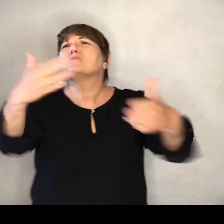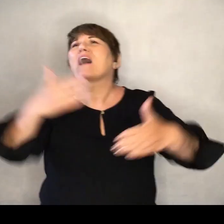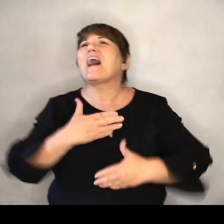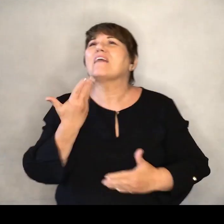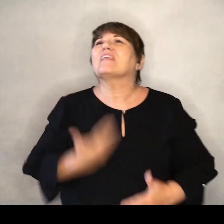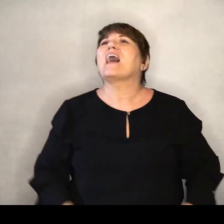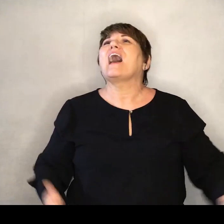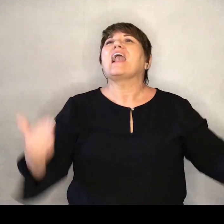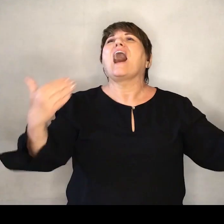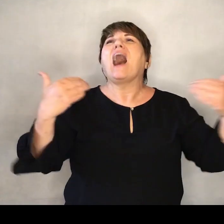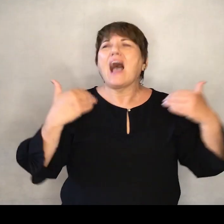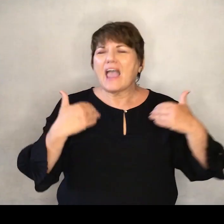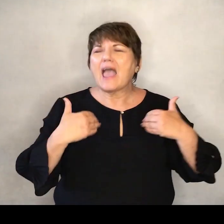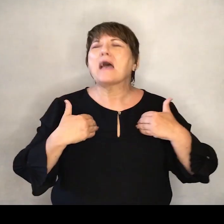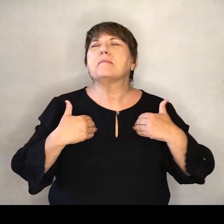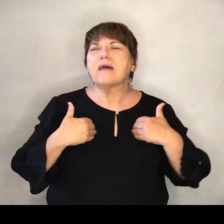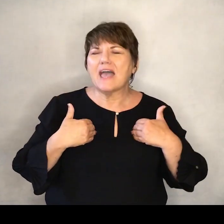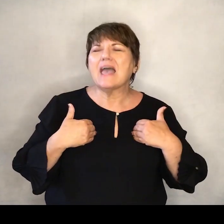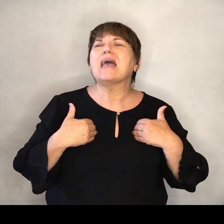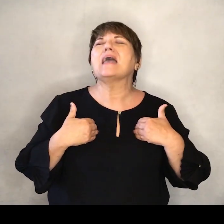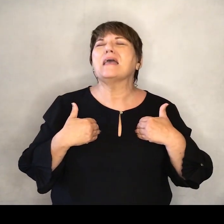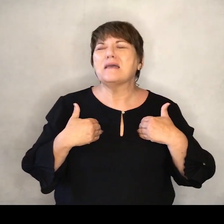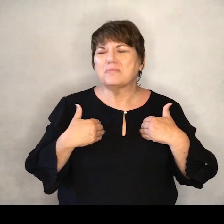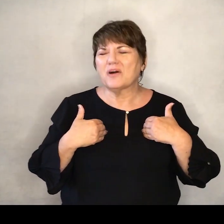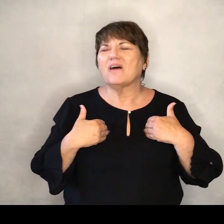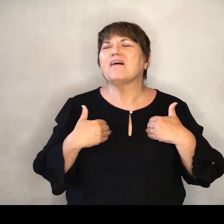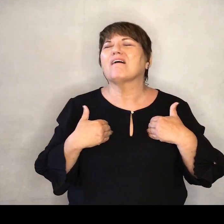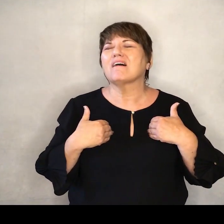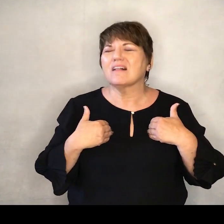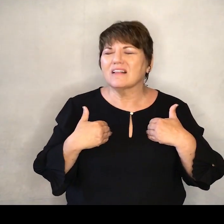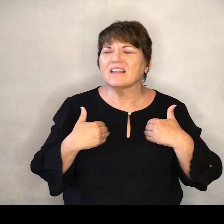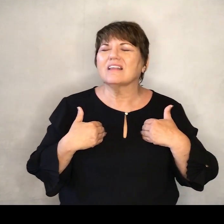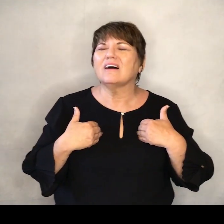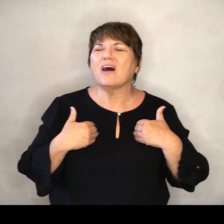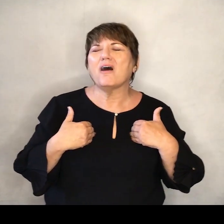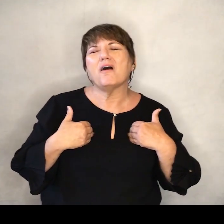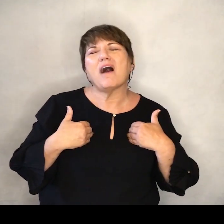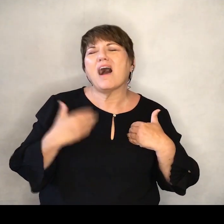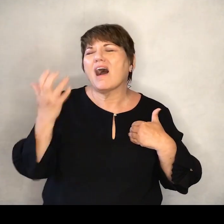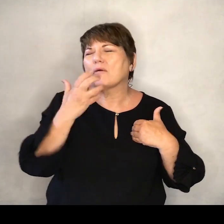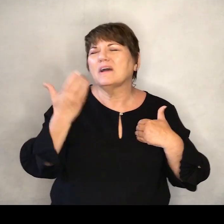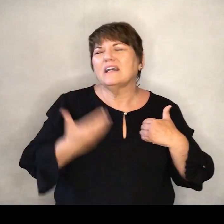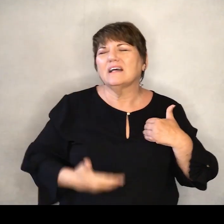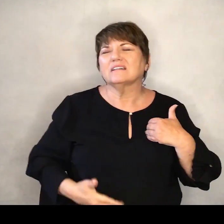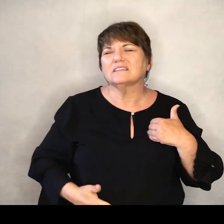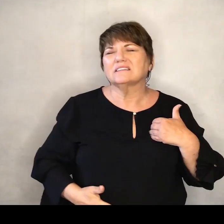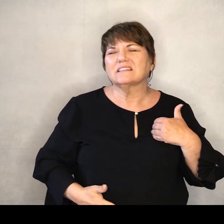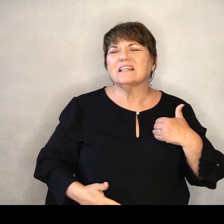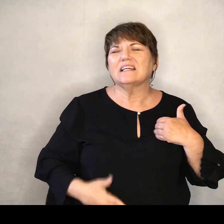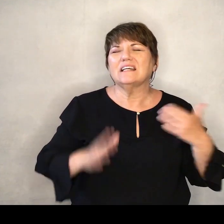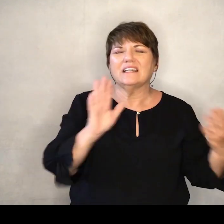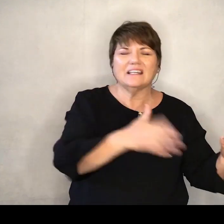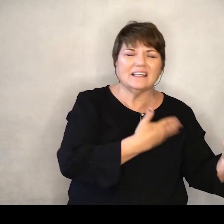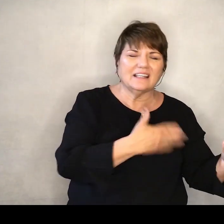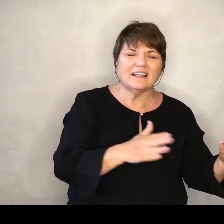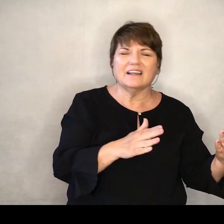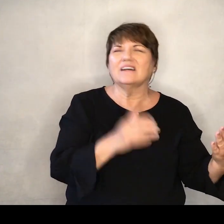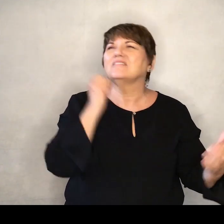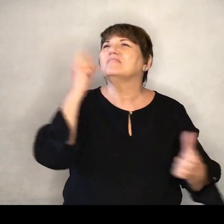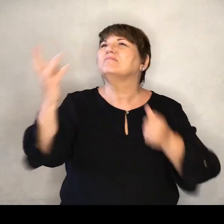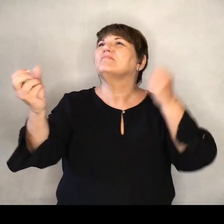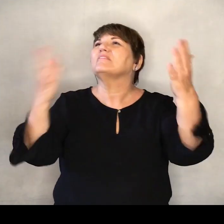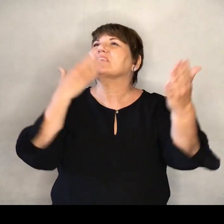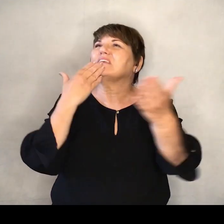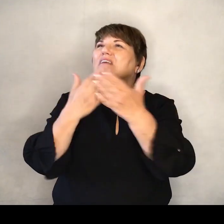breath that I am able, oh, I risk all the